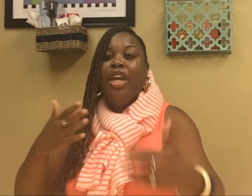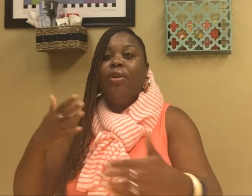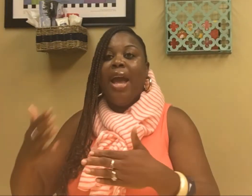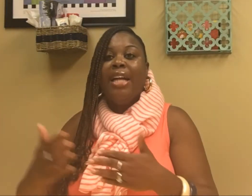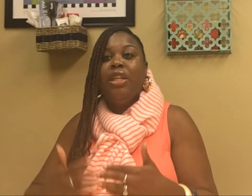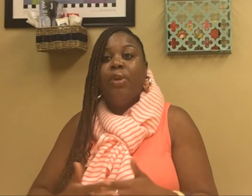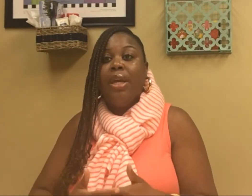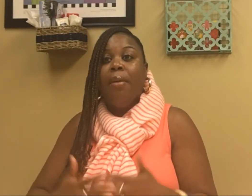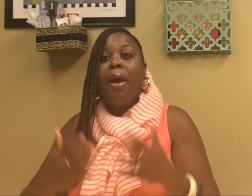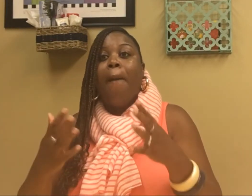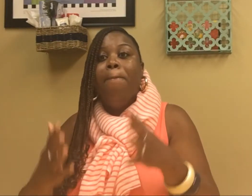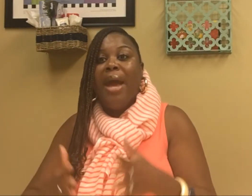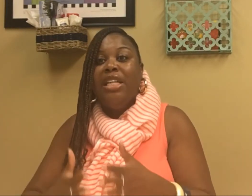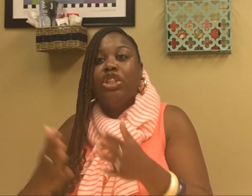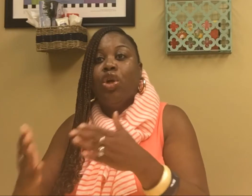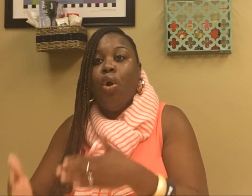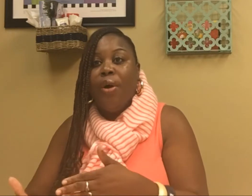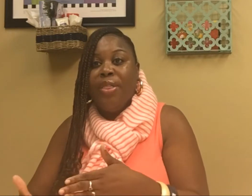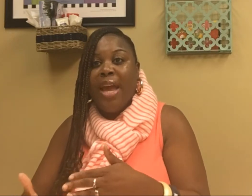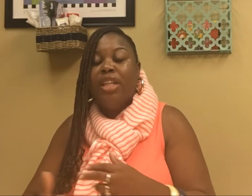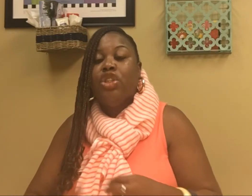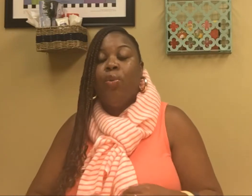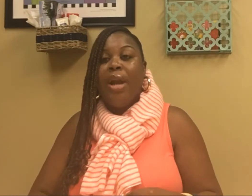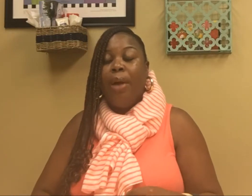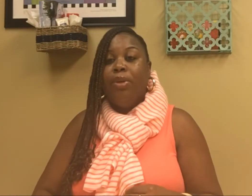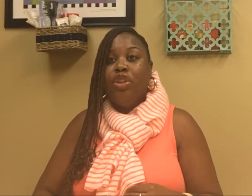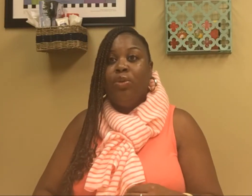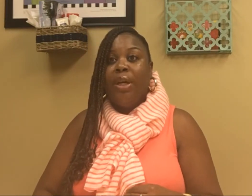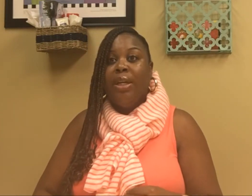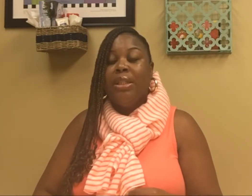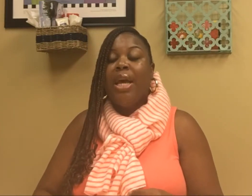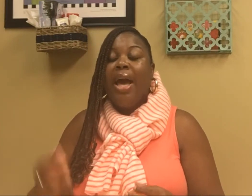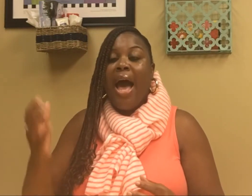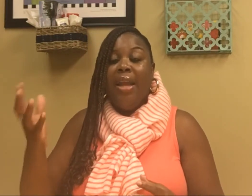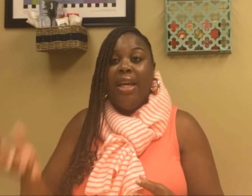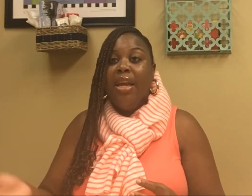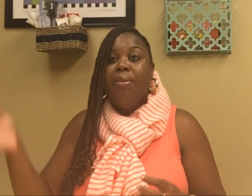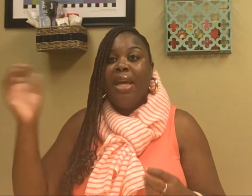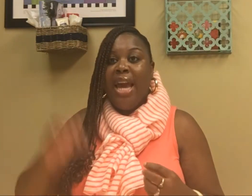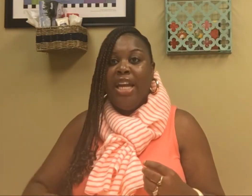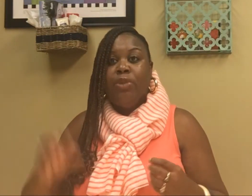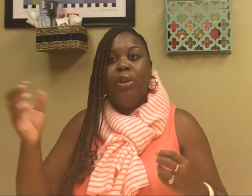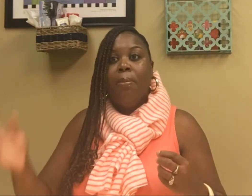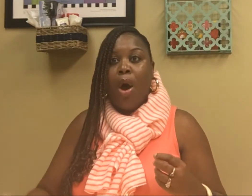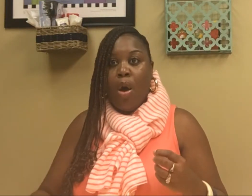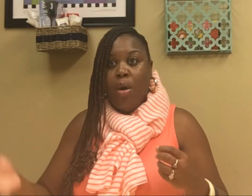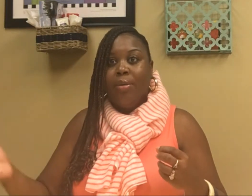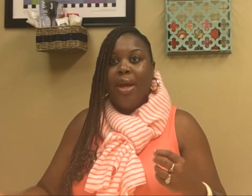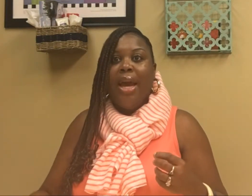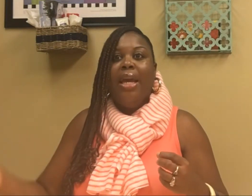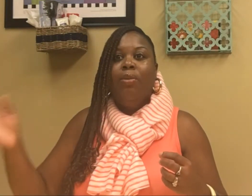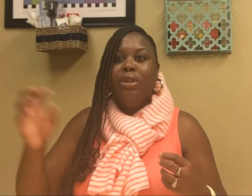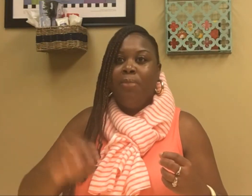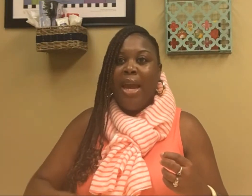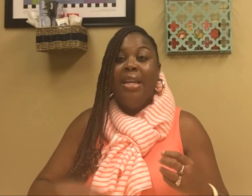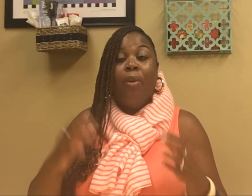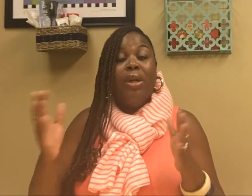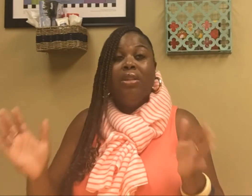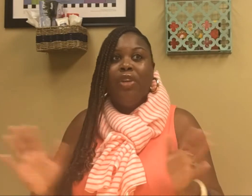interacted with him based on that. So what I would do is I let him engage with the ball and he was, and there was a